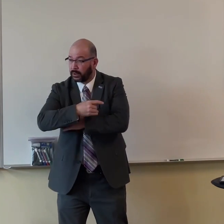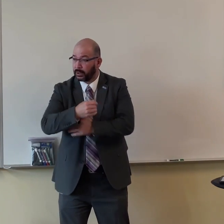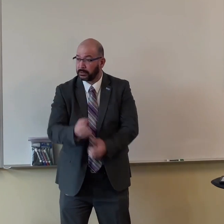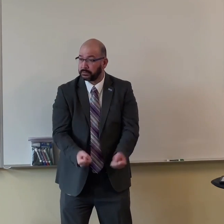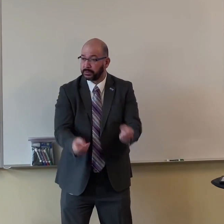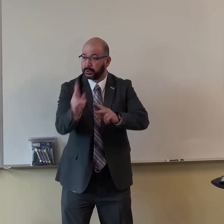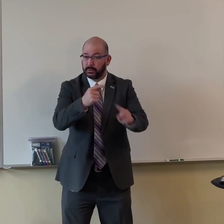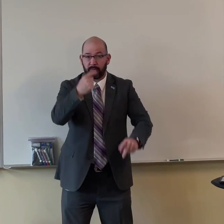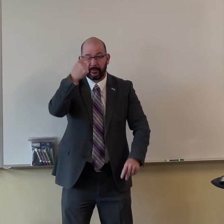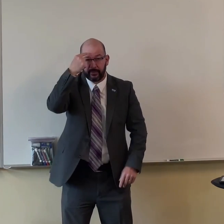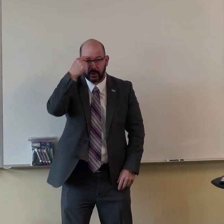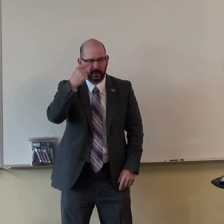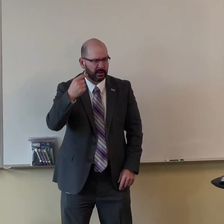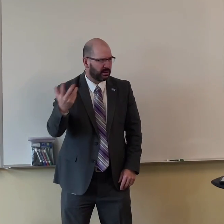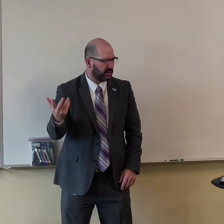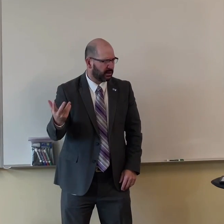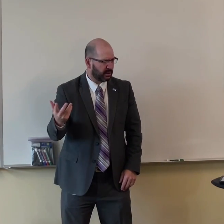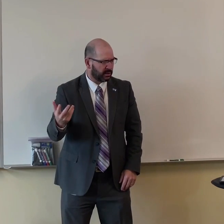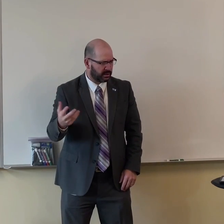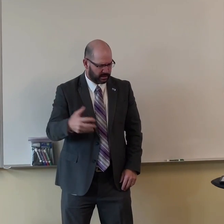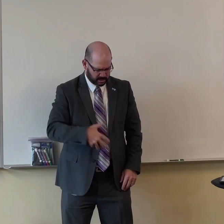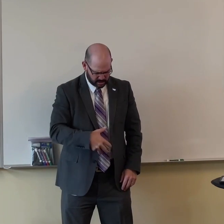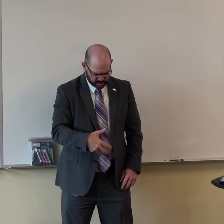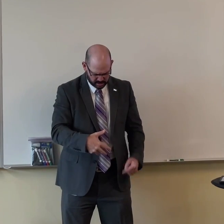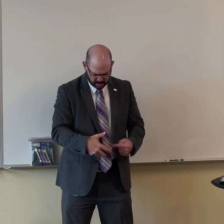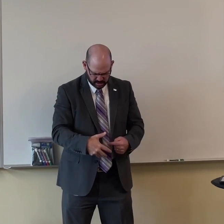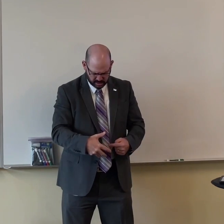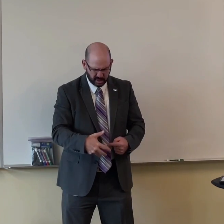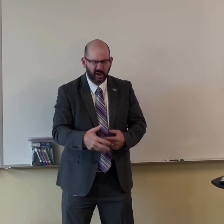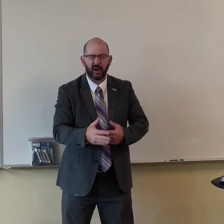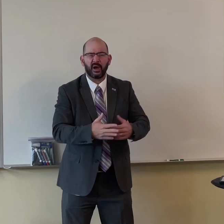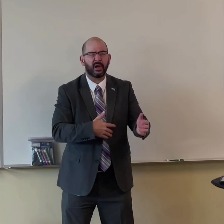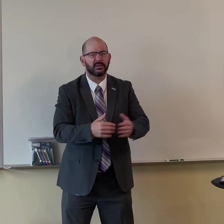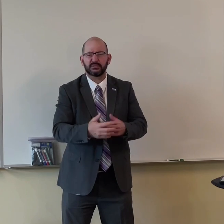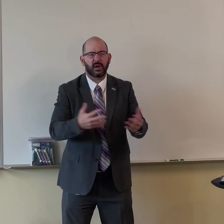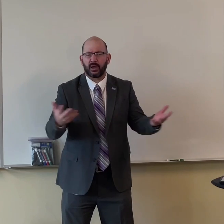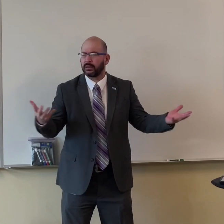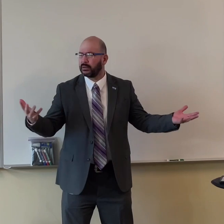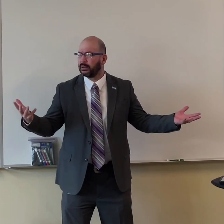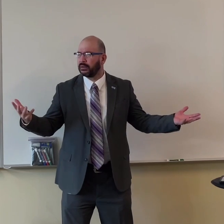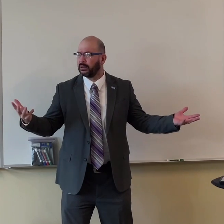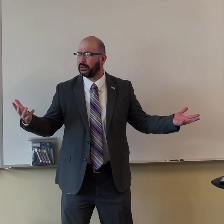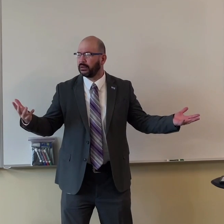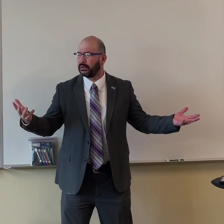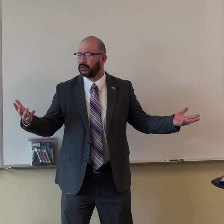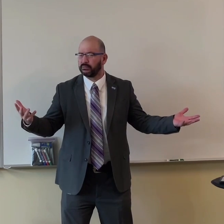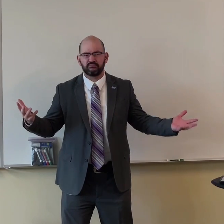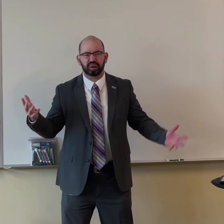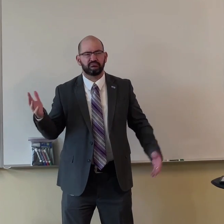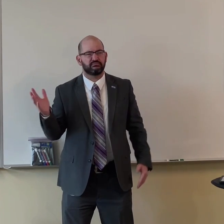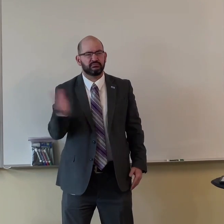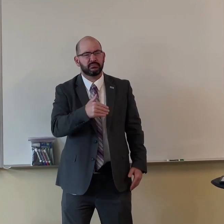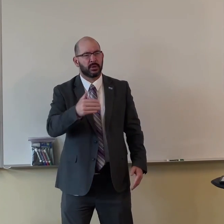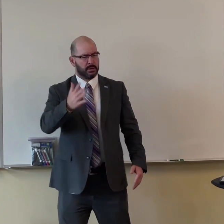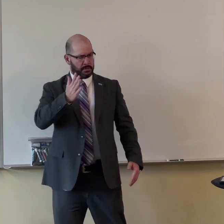But the culture thinks the pregnancy, it doesn't matter. That life doesn't matter anymore.